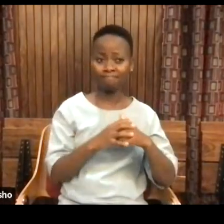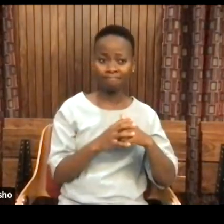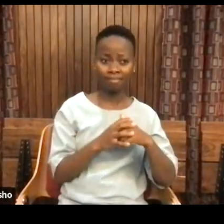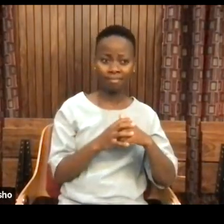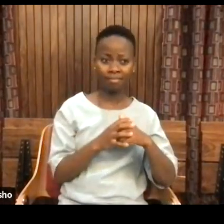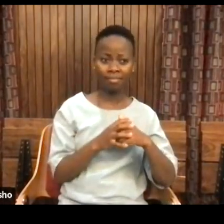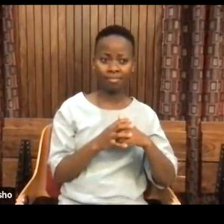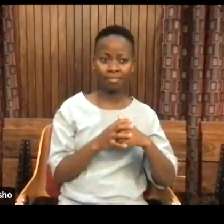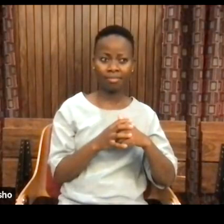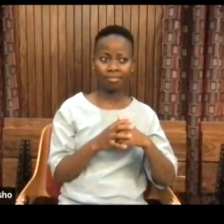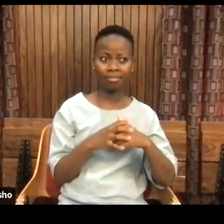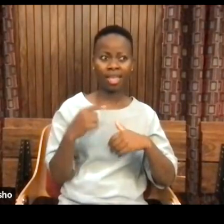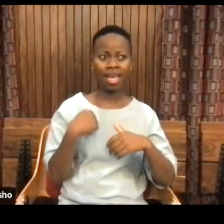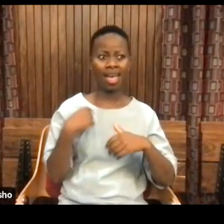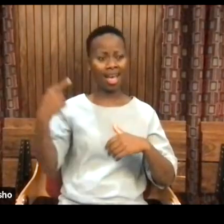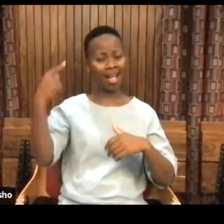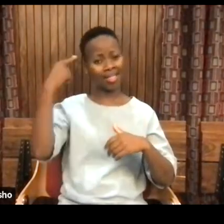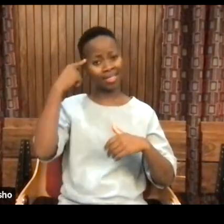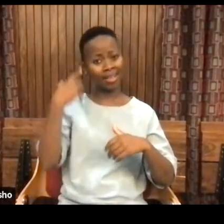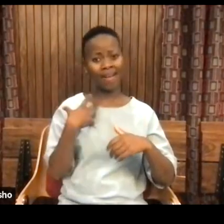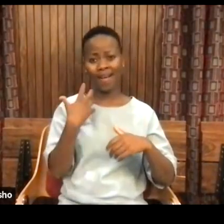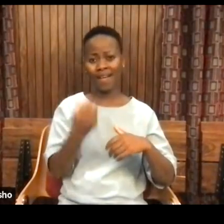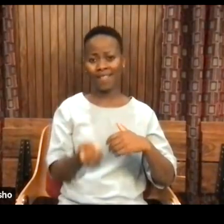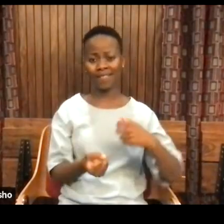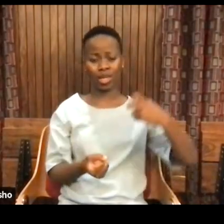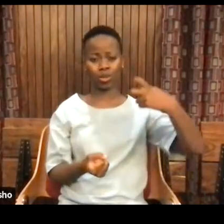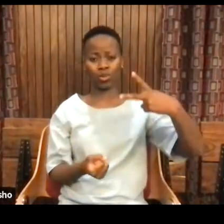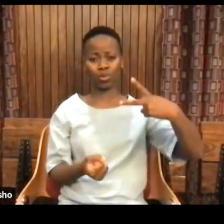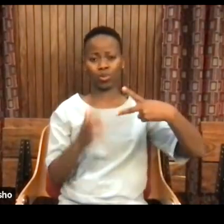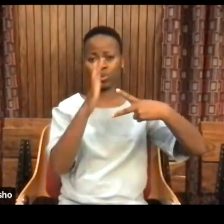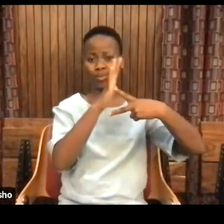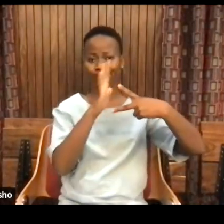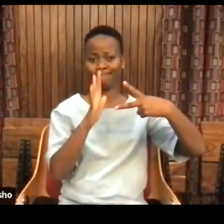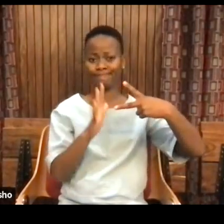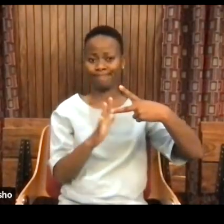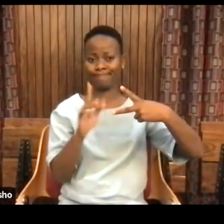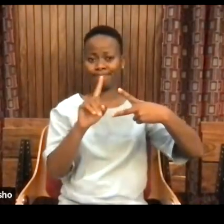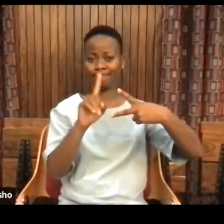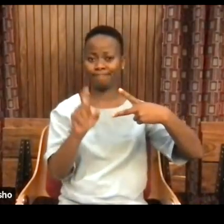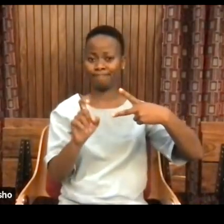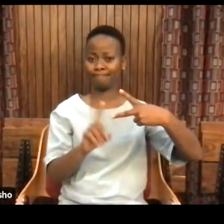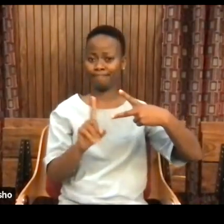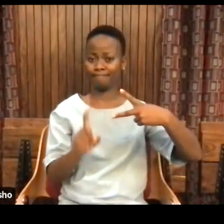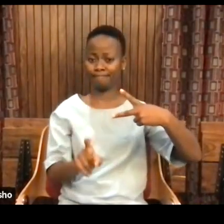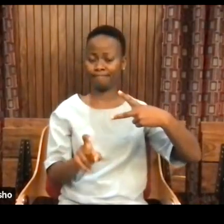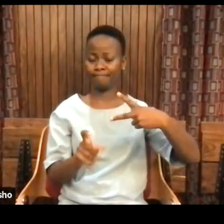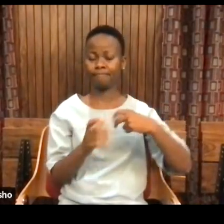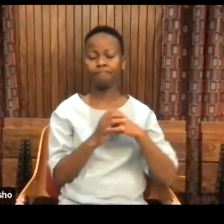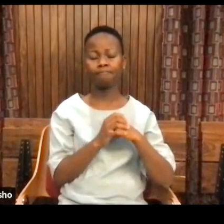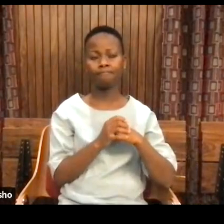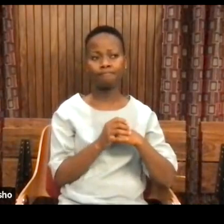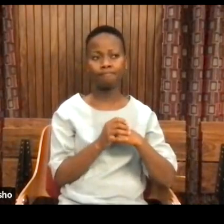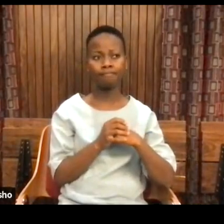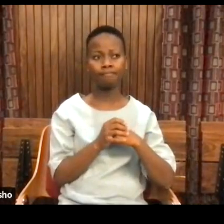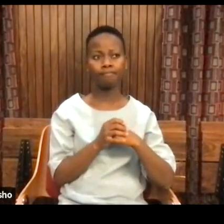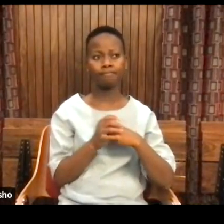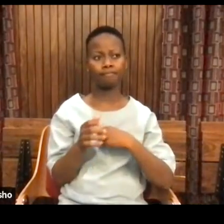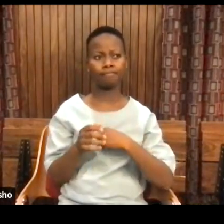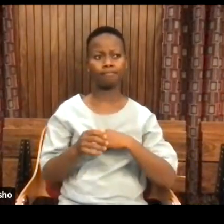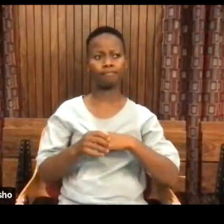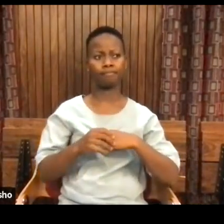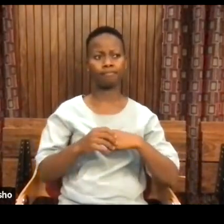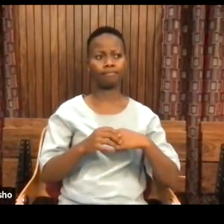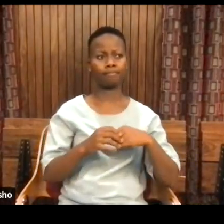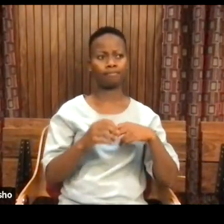I think I have two questions. The first one is, in regard to